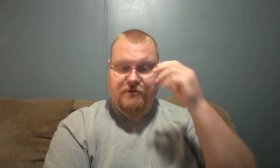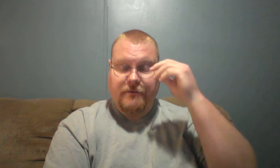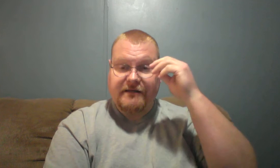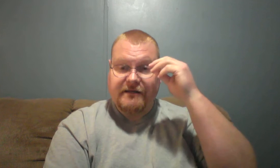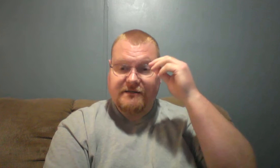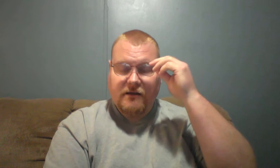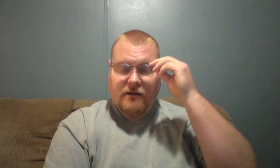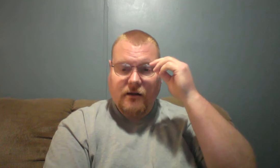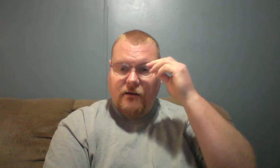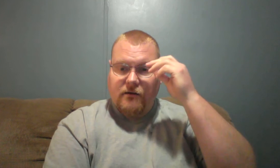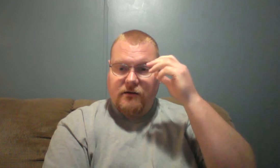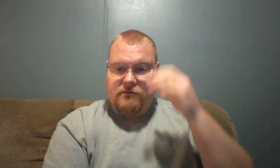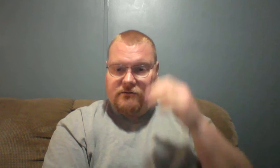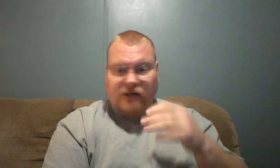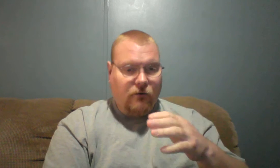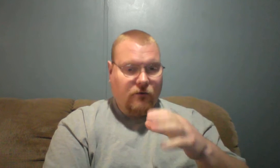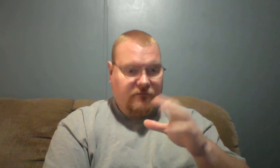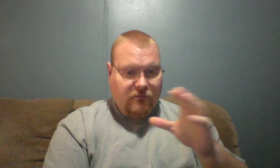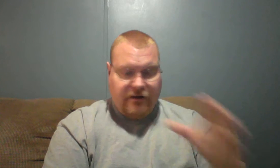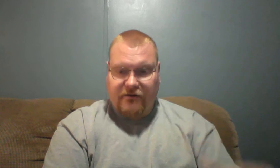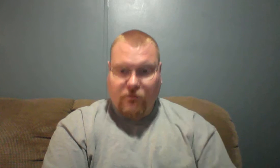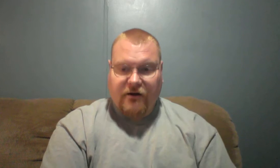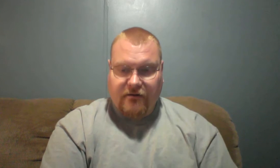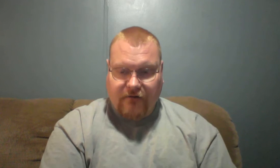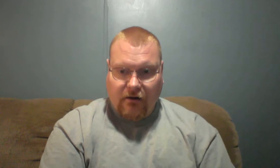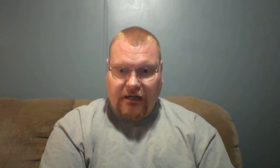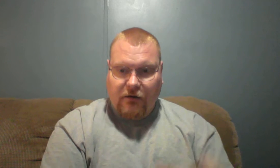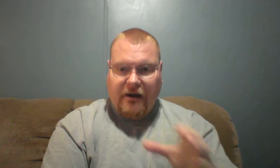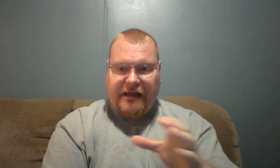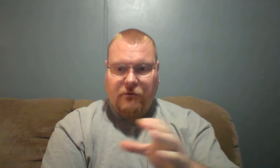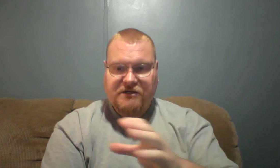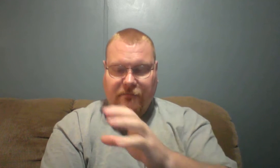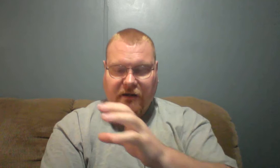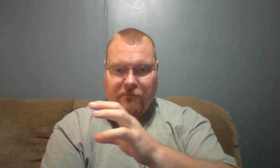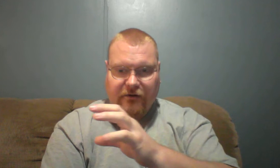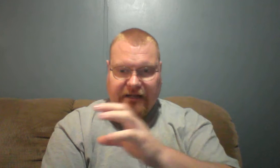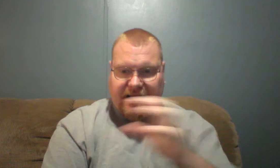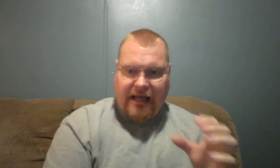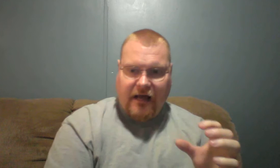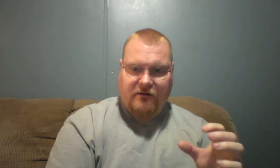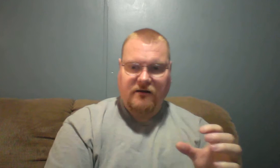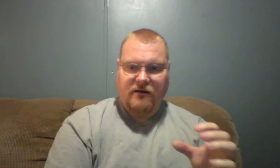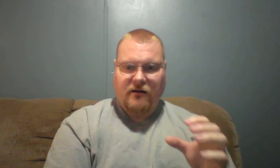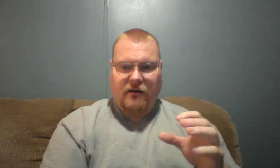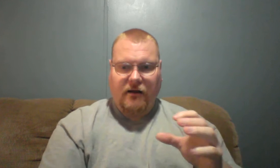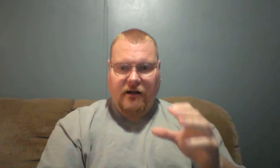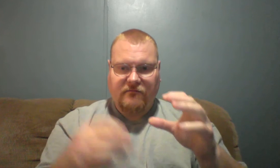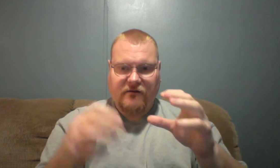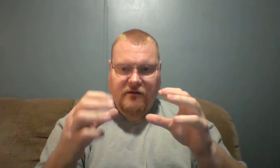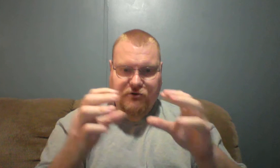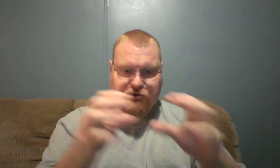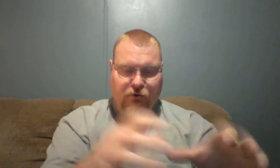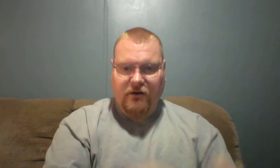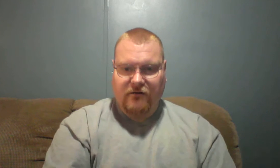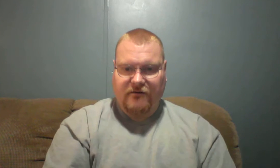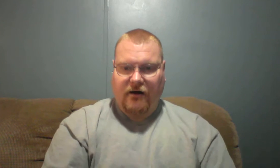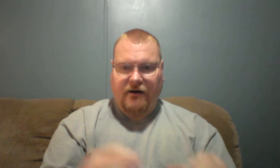repentance. No, we're in the, we're in the falling away. We're seeing people getting out of the true will of God